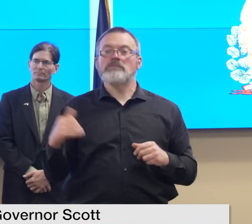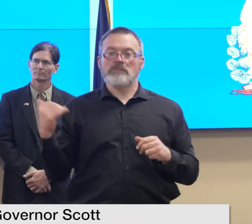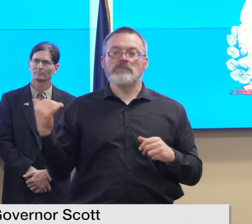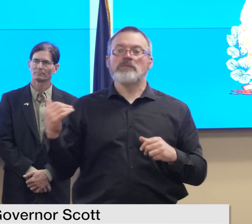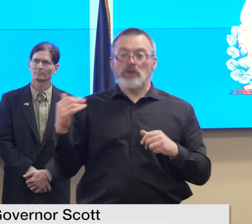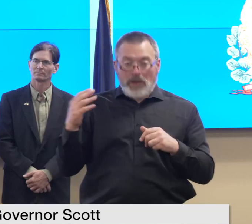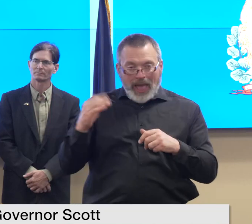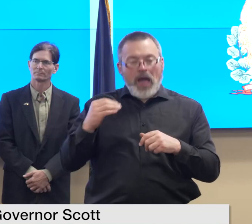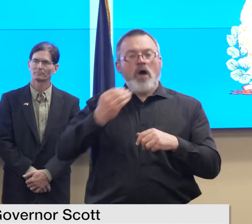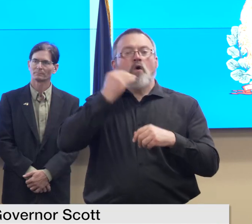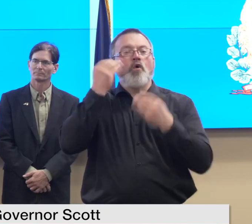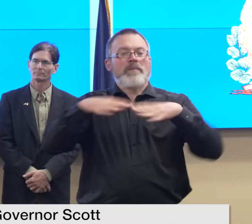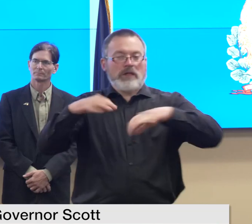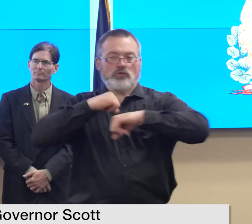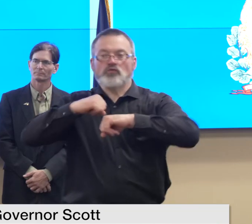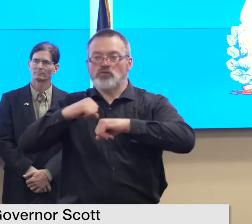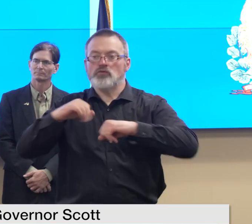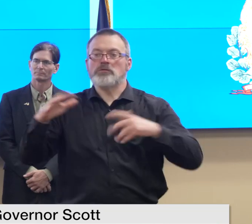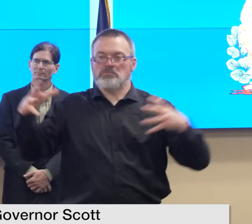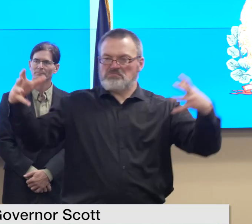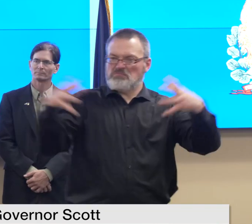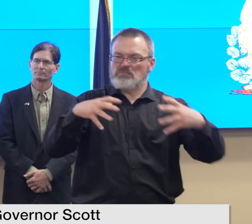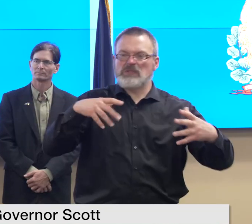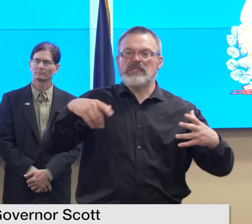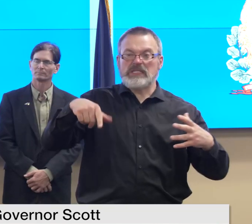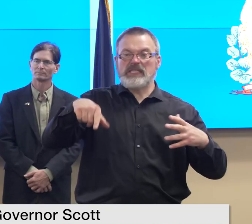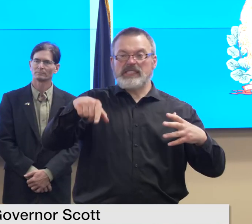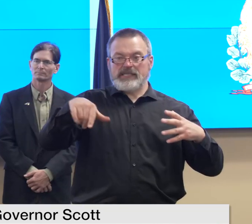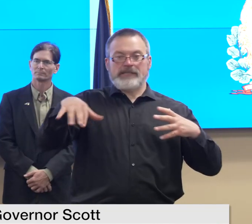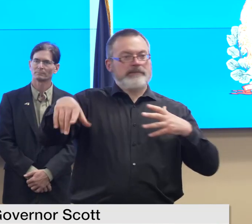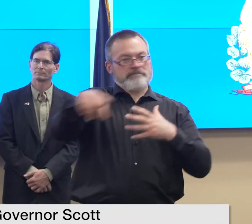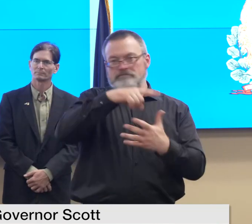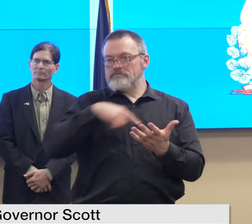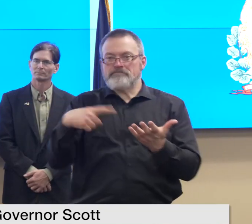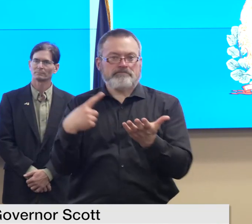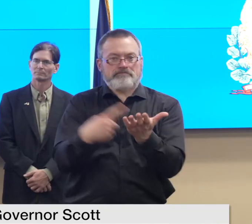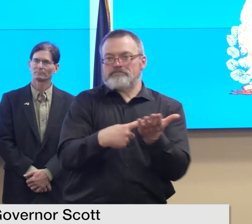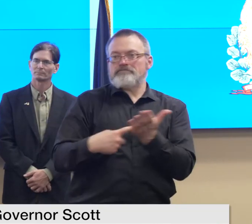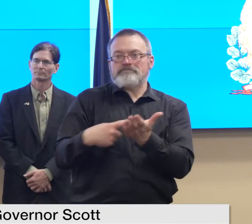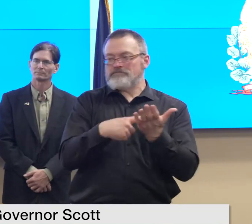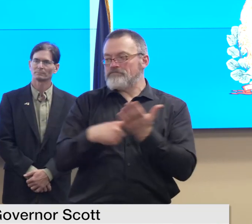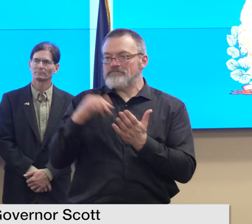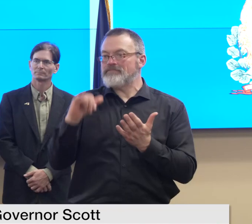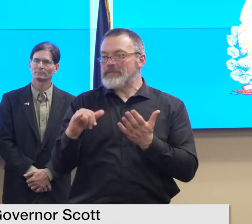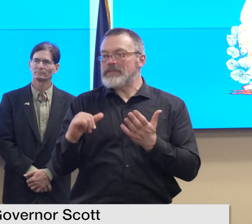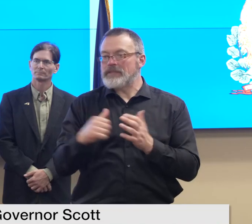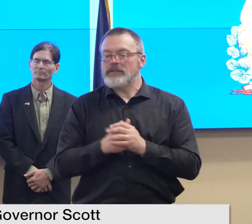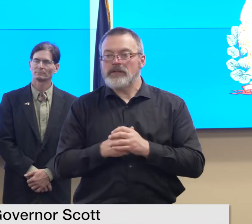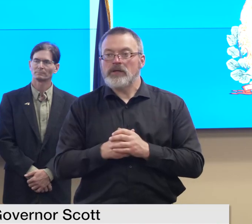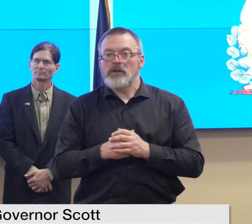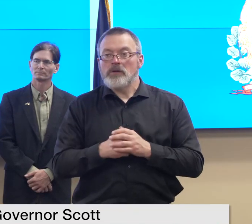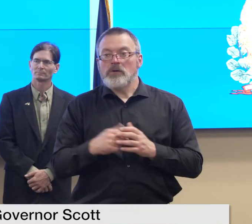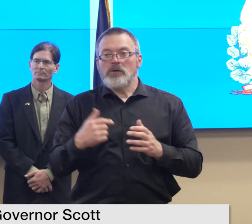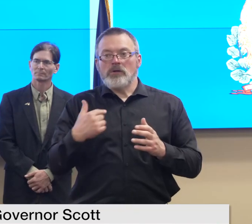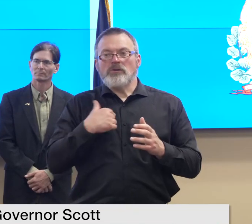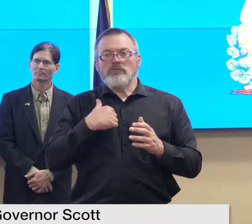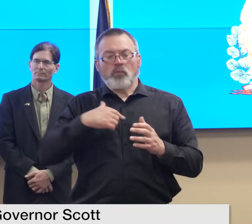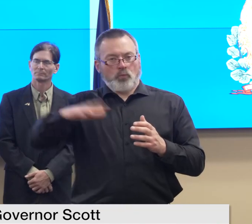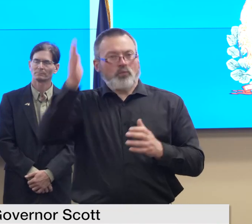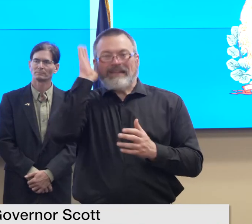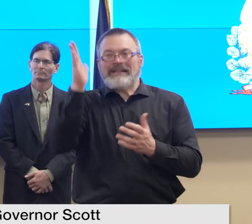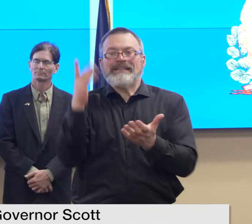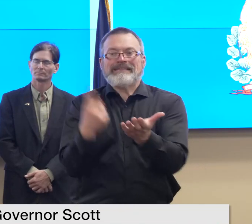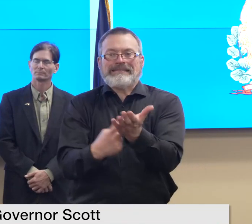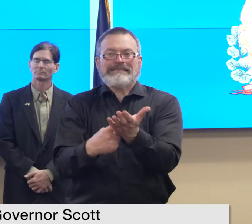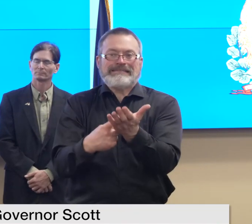and this would fall along that in those lines as well so i'm sure we'll be talking about it at our next